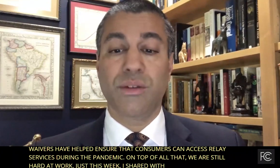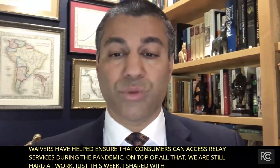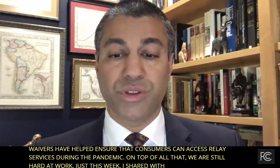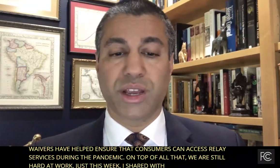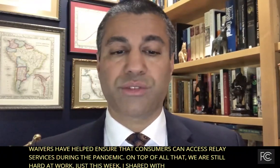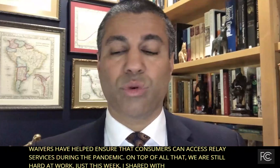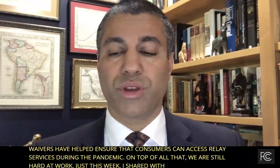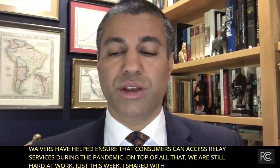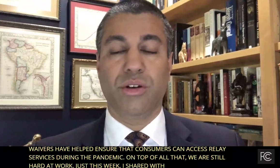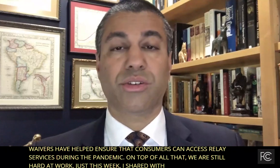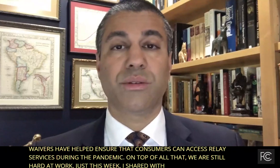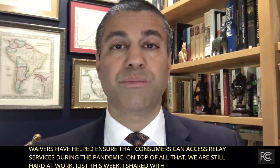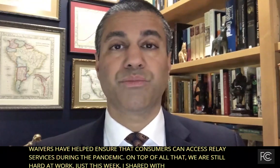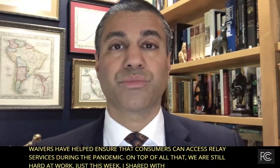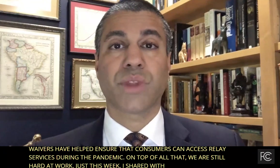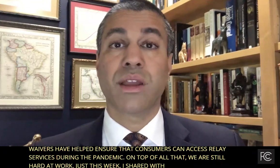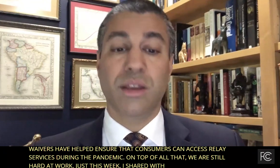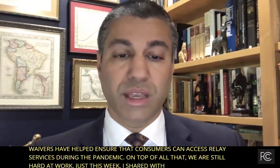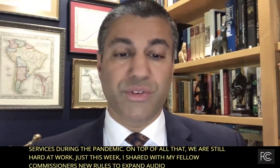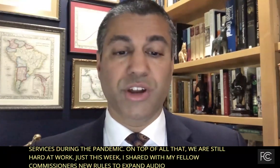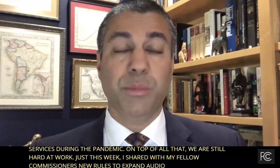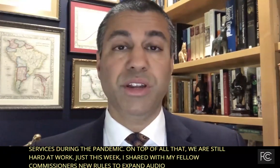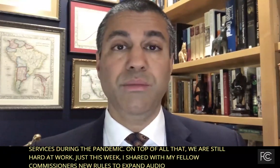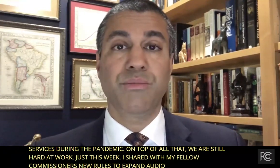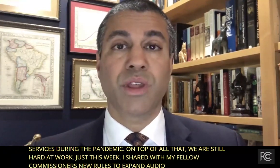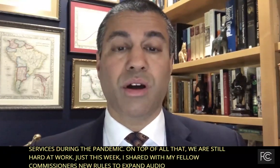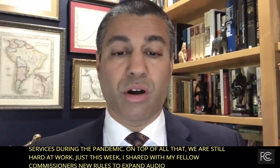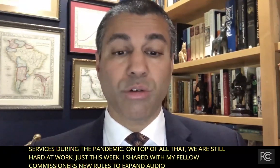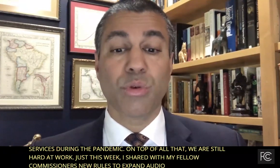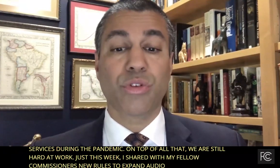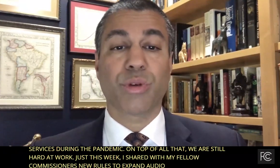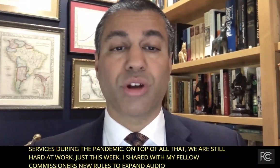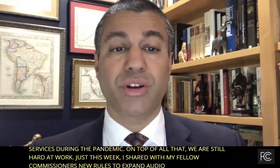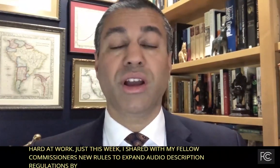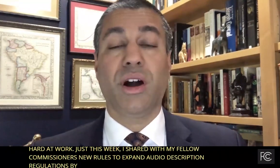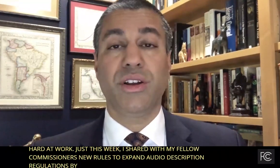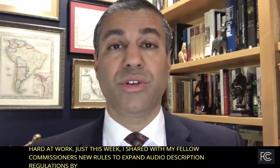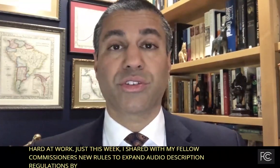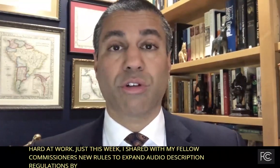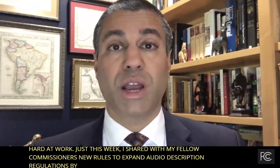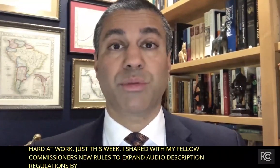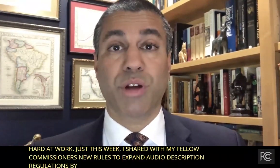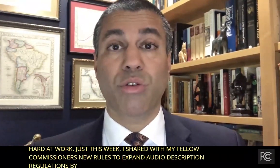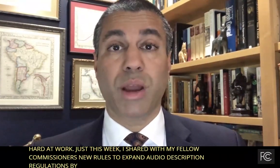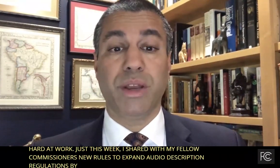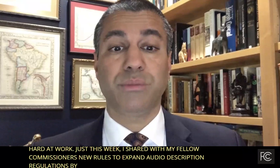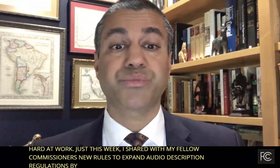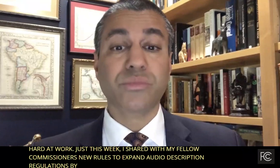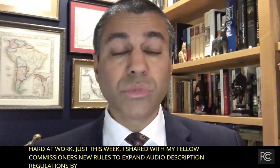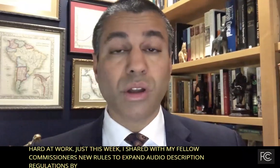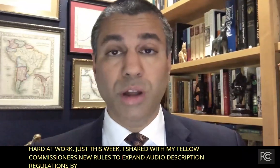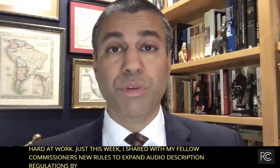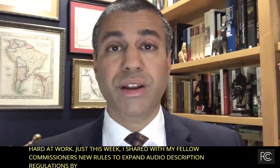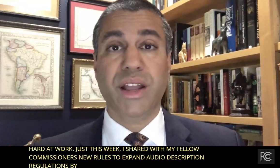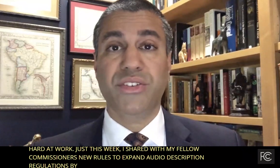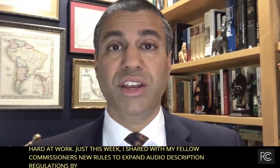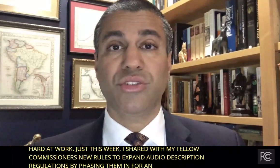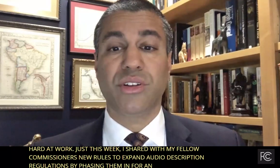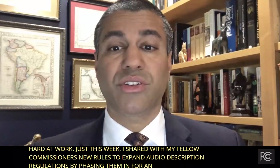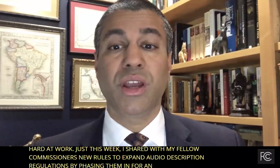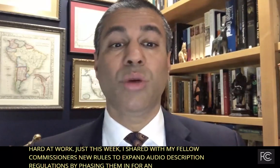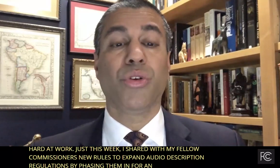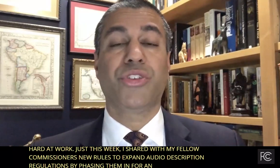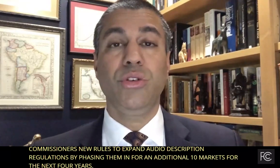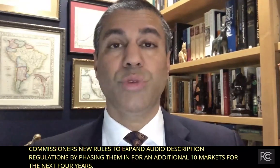year for the next four years. If adopted, our rules regarding audio described programming on broadcast